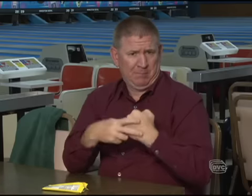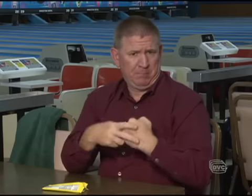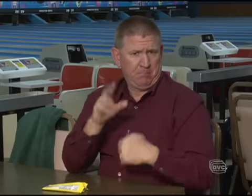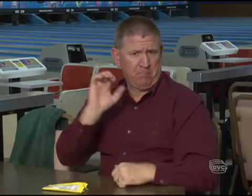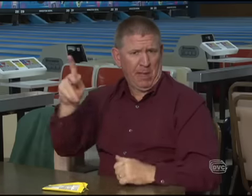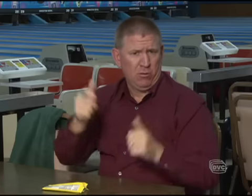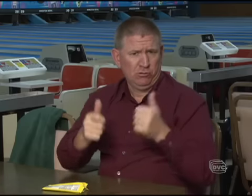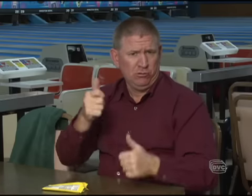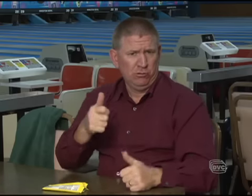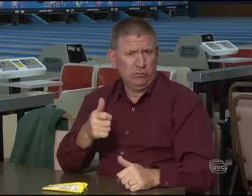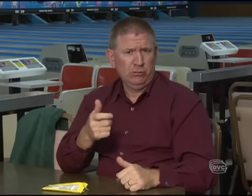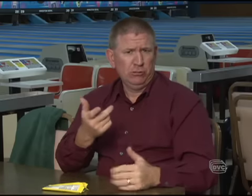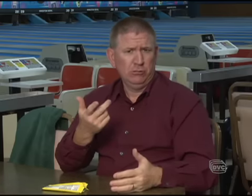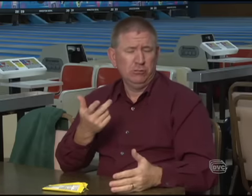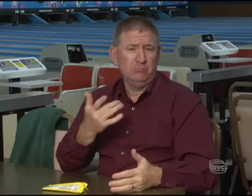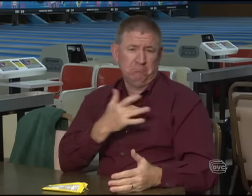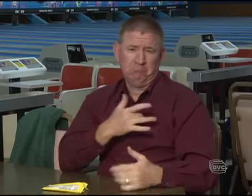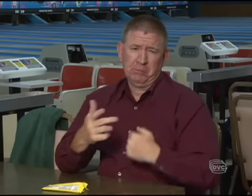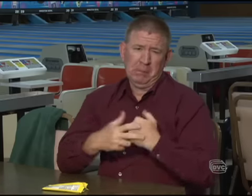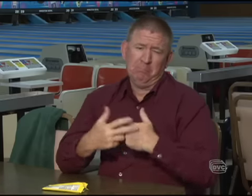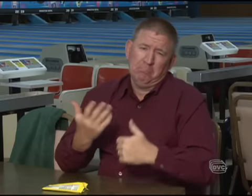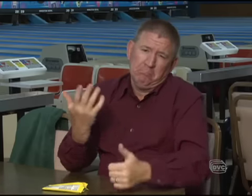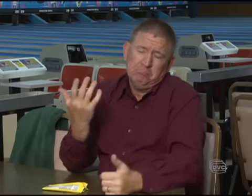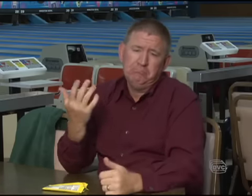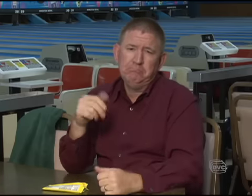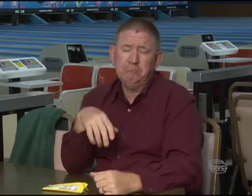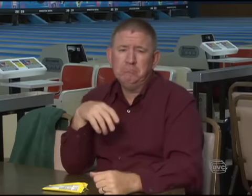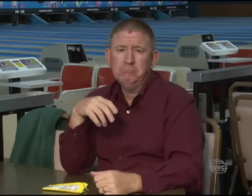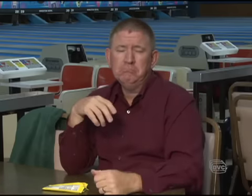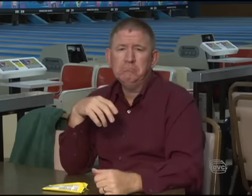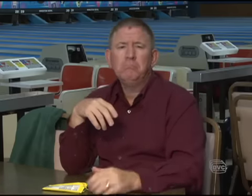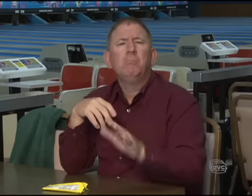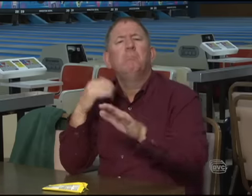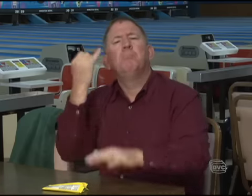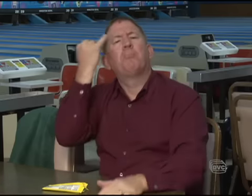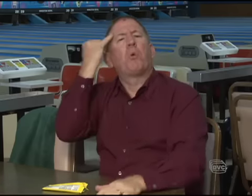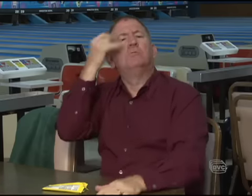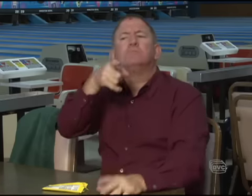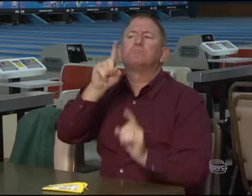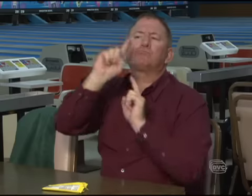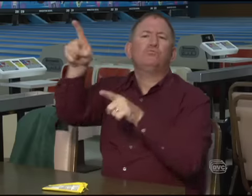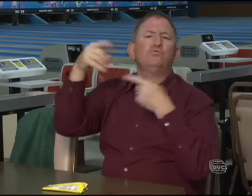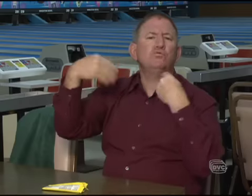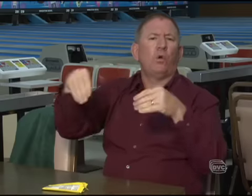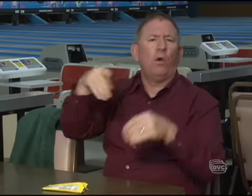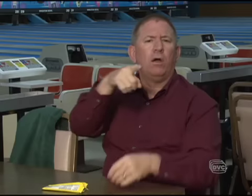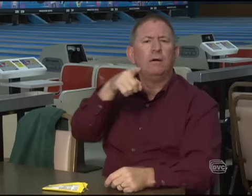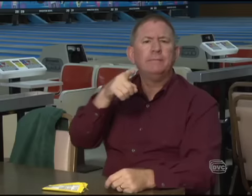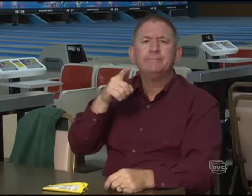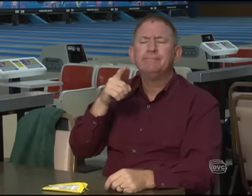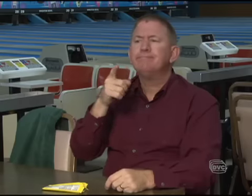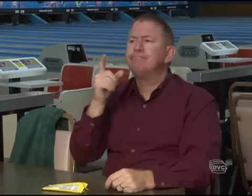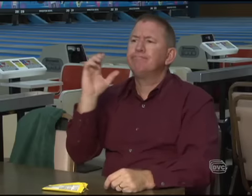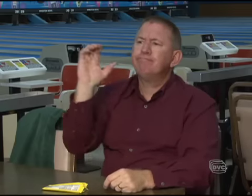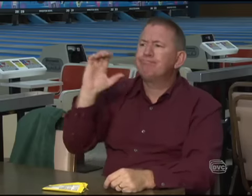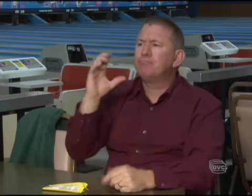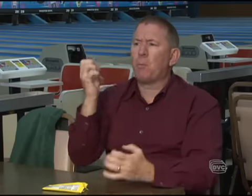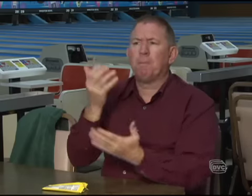give it back? You know, most people just keep it. Or maybe you go to the store because you want to buy a new